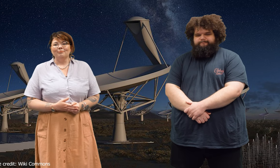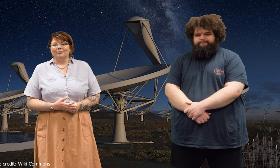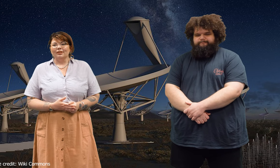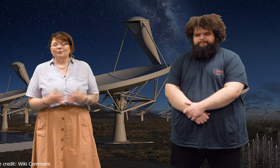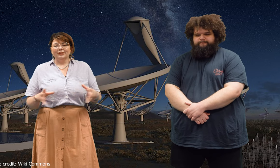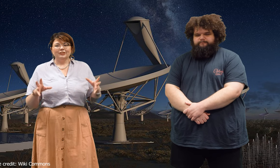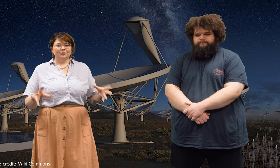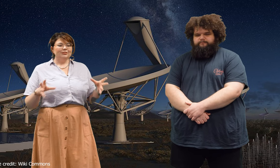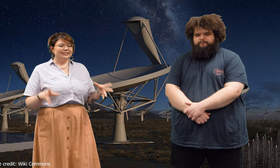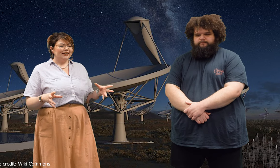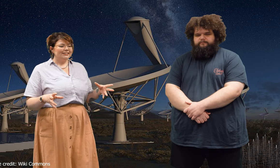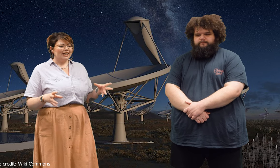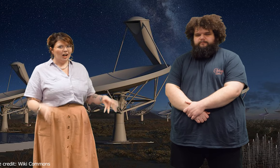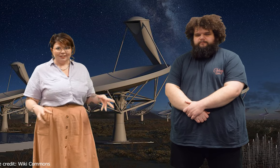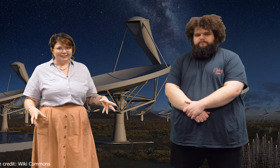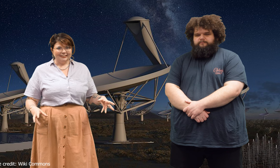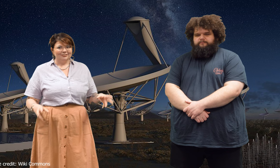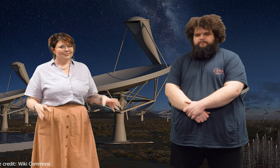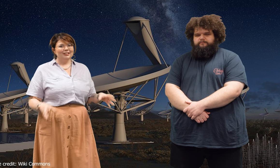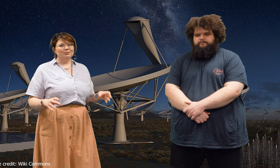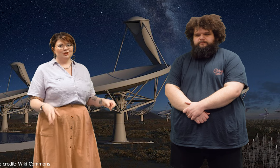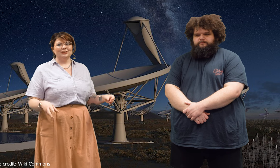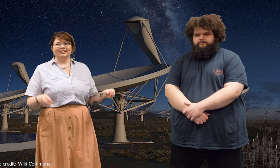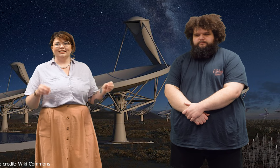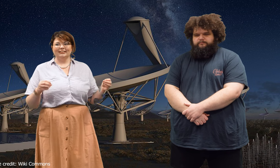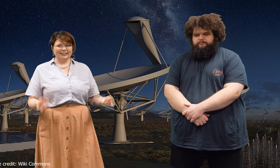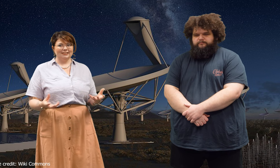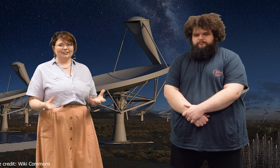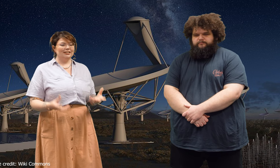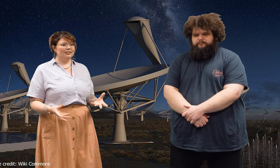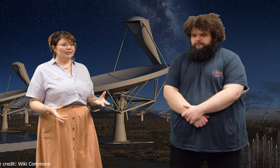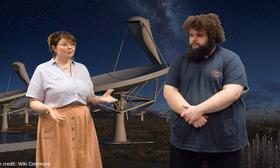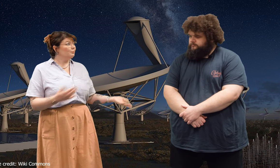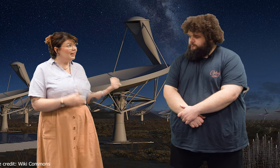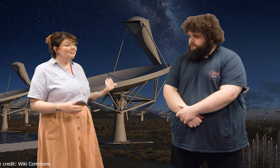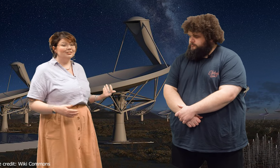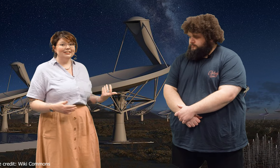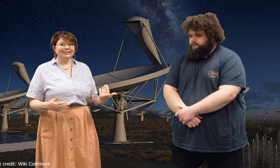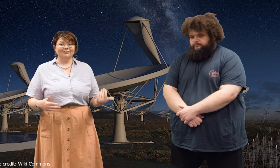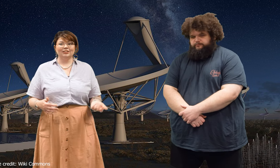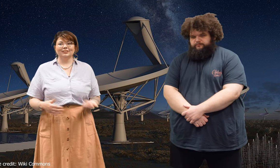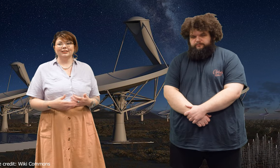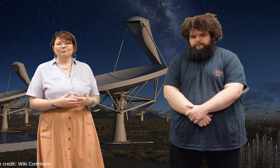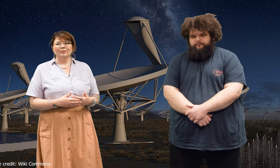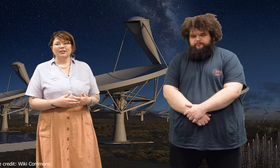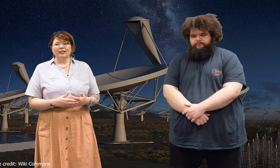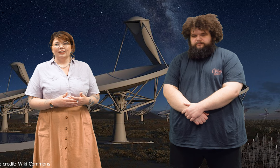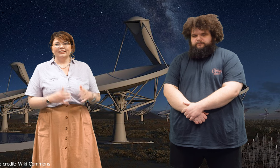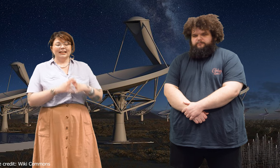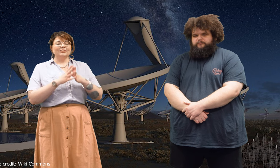With the two sites currently already producing scientific data for the past few years now, actually, it has